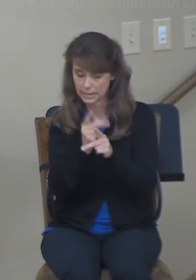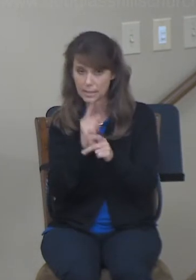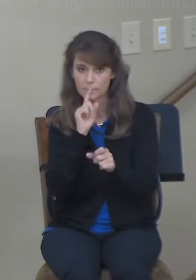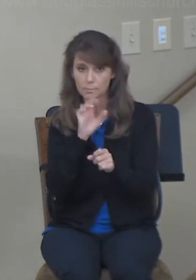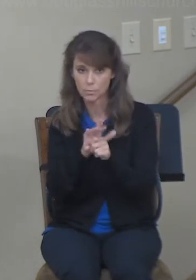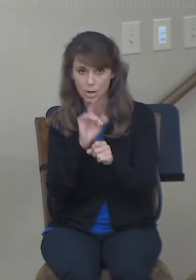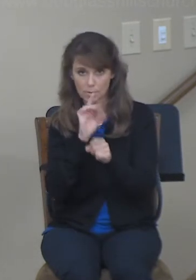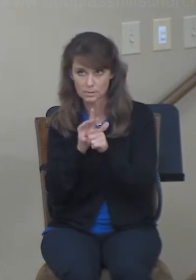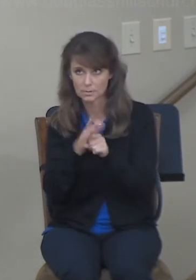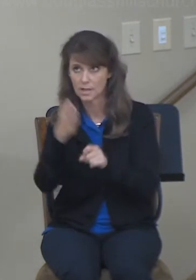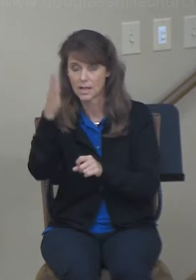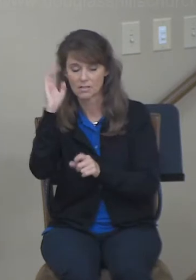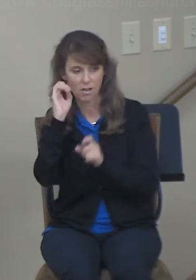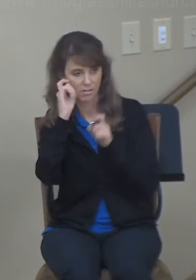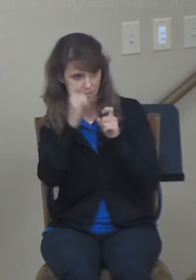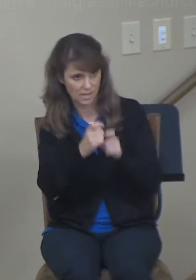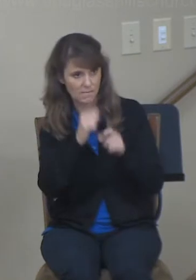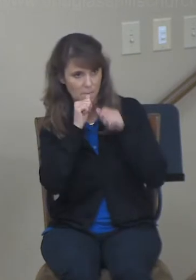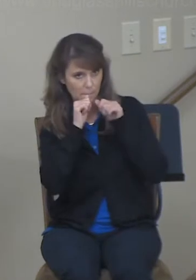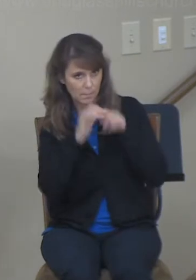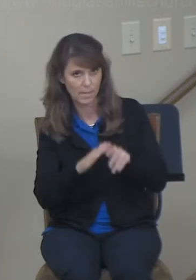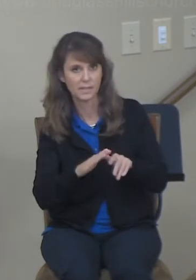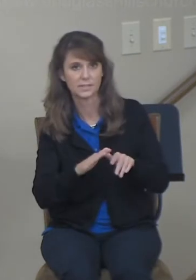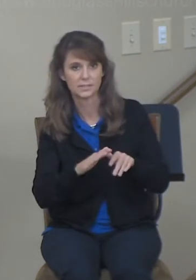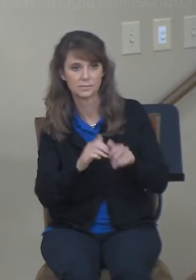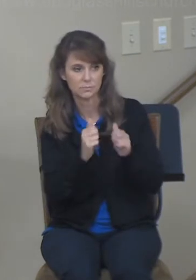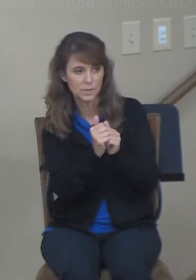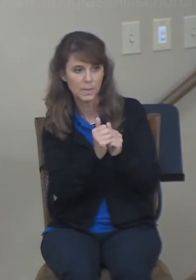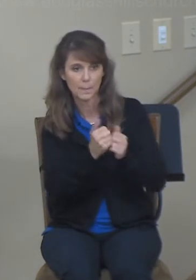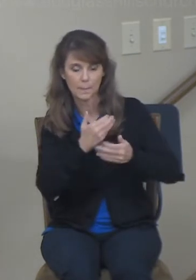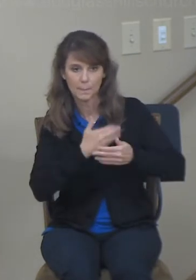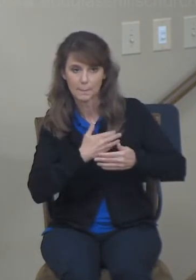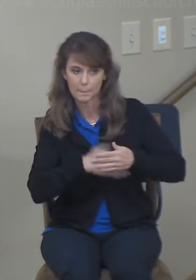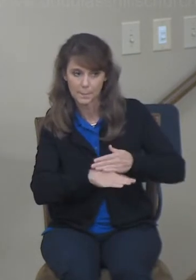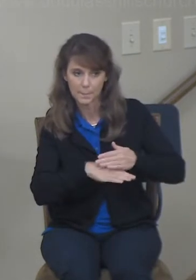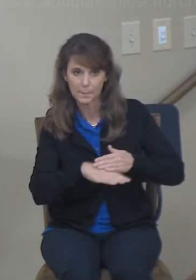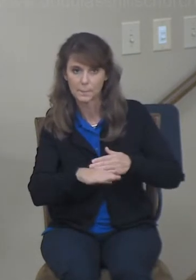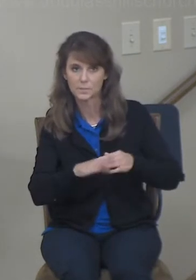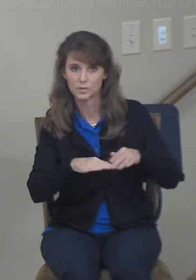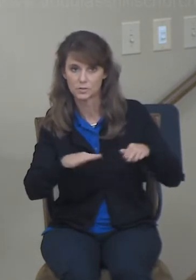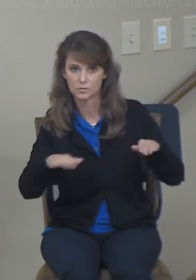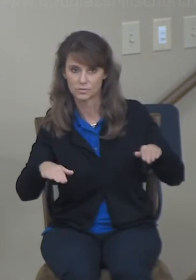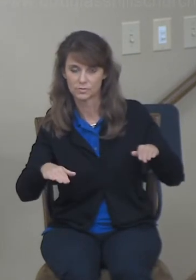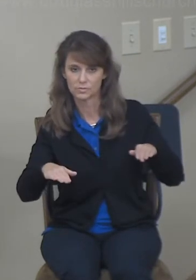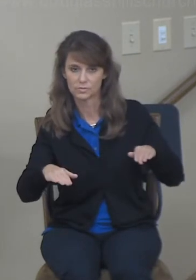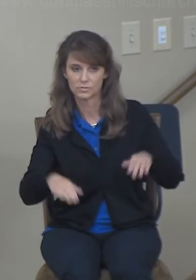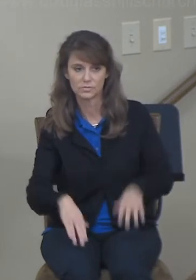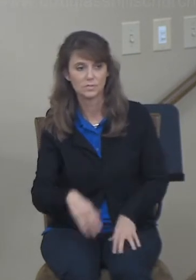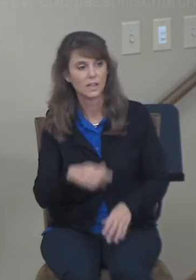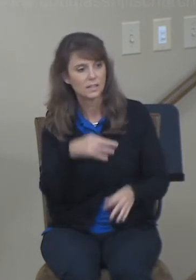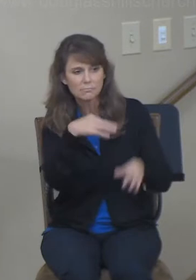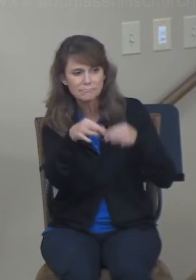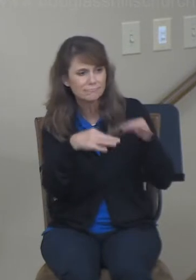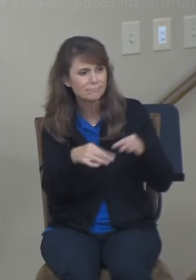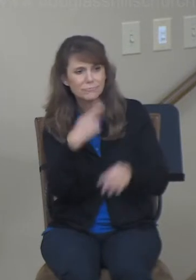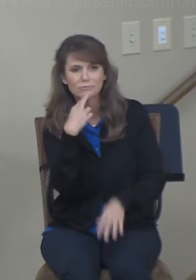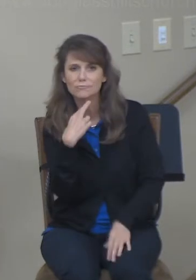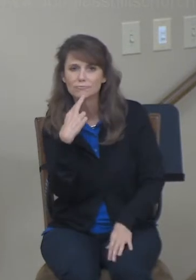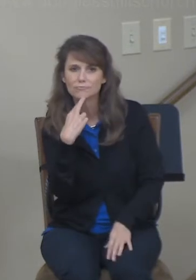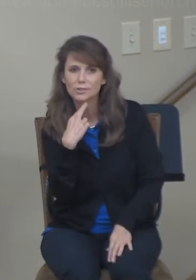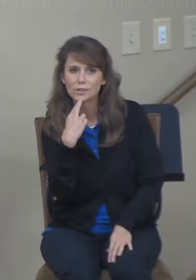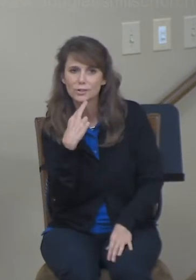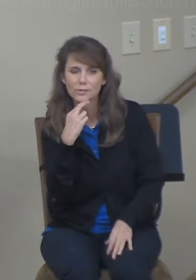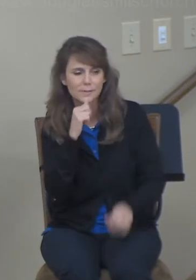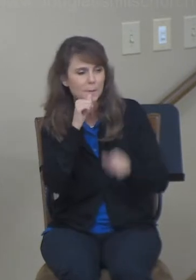them with the child. And then the women gather around Naomi, and they talk about how Ruth was such a blessing to her, how she